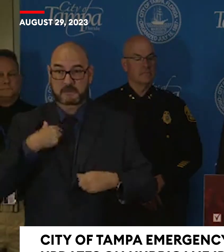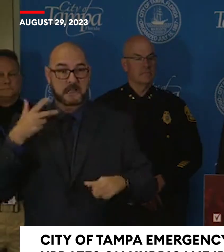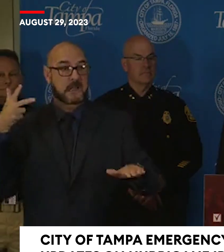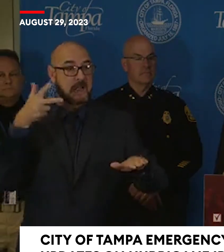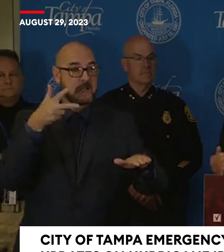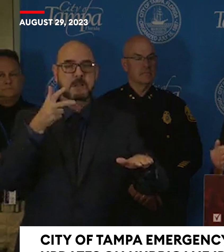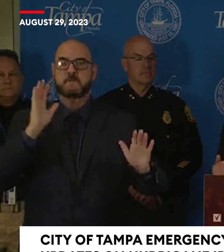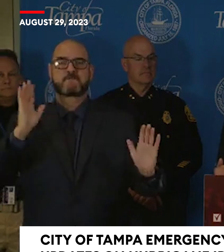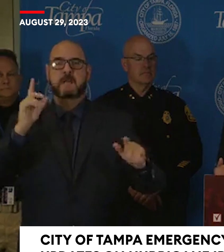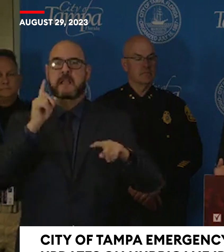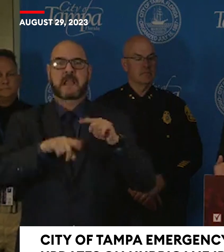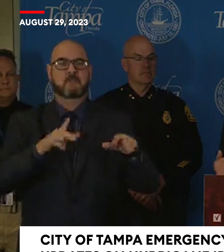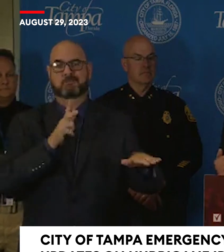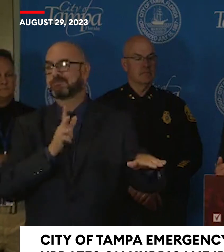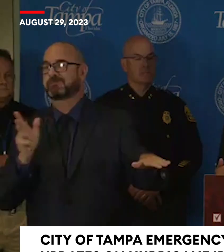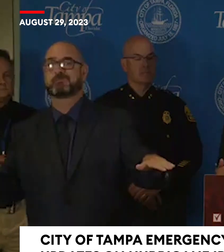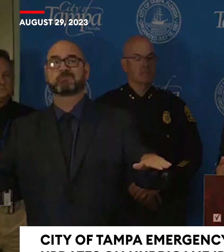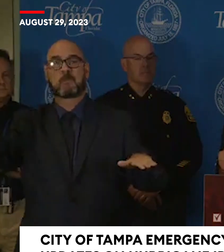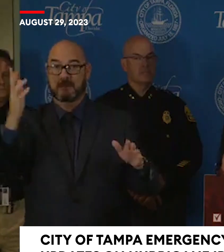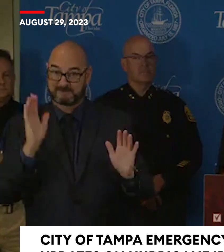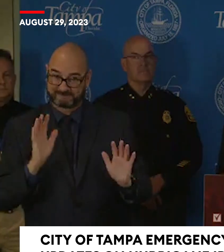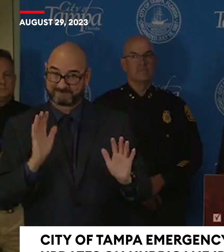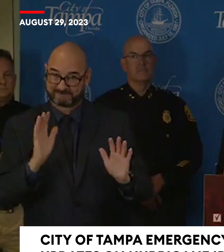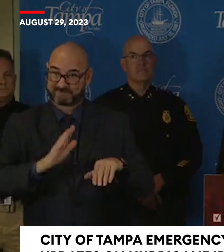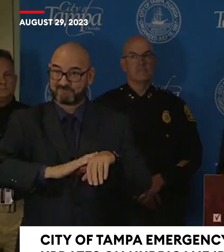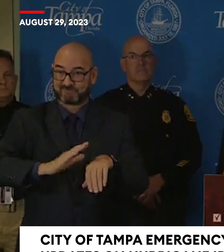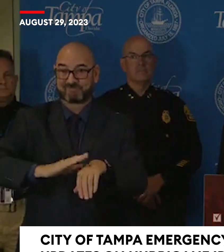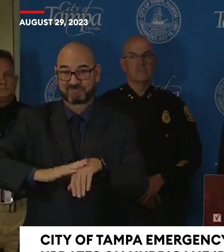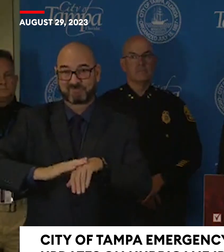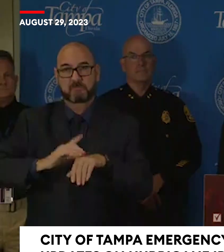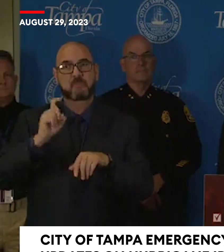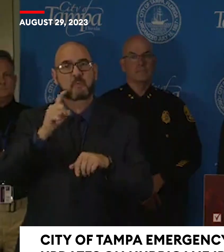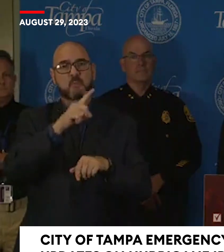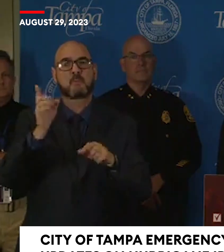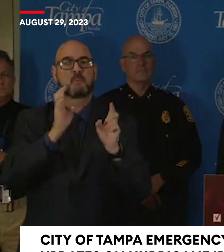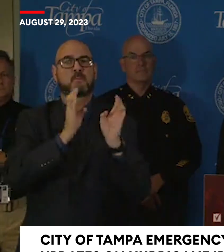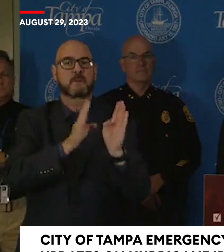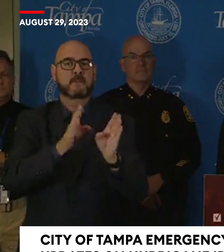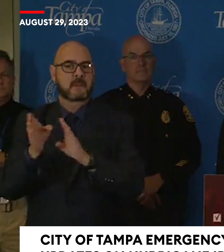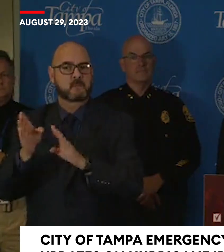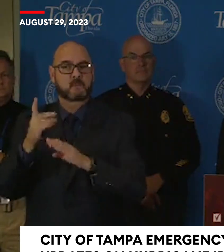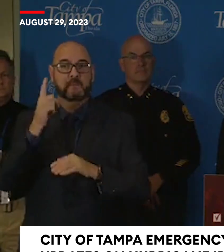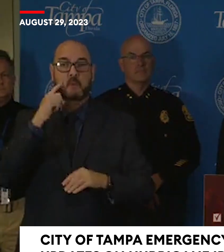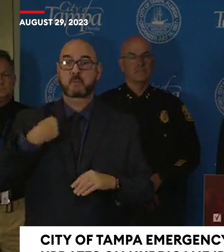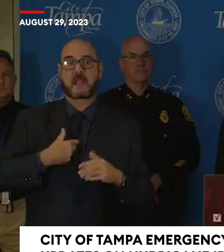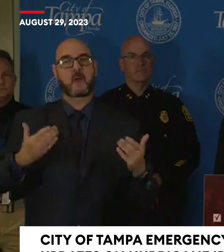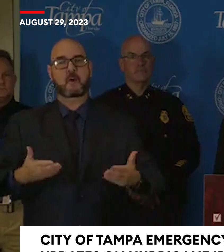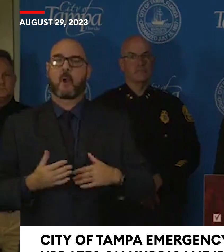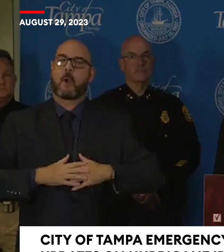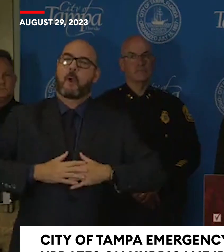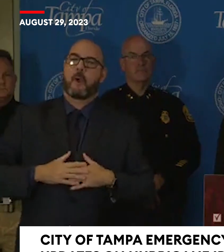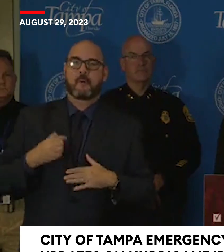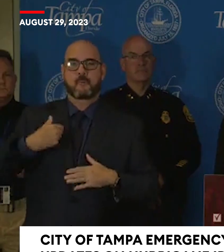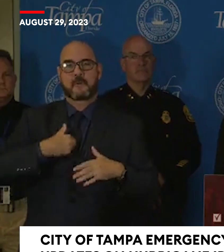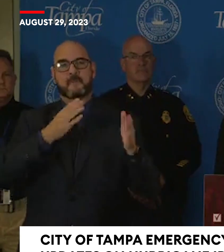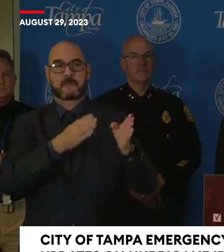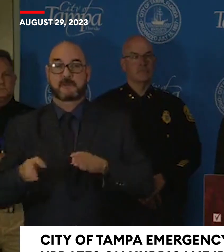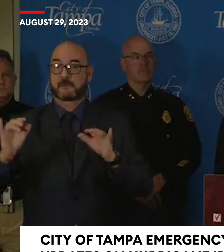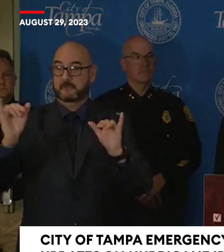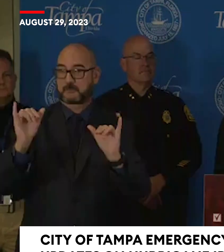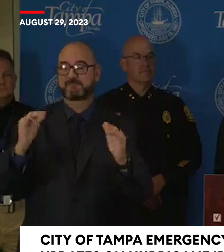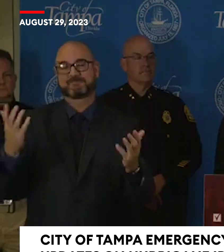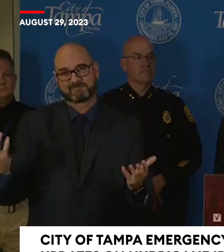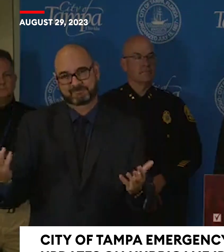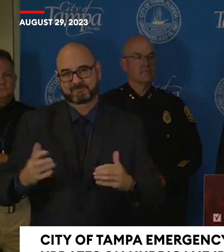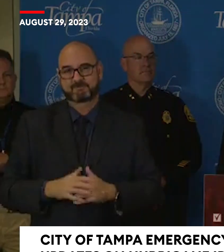yourself and understand that your city is prepared and we're here to ensure that we get through this storm